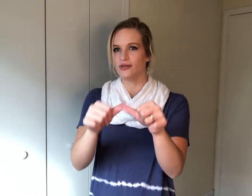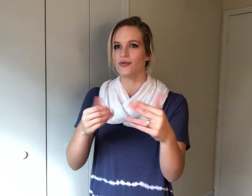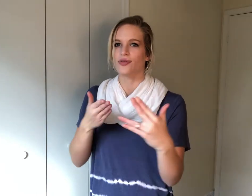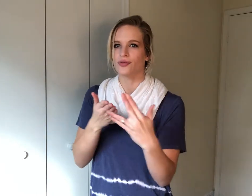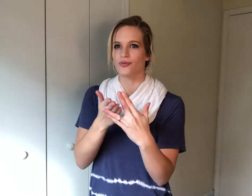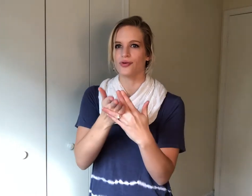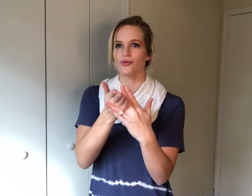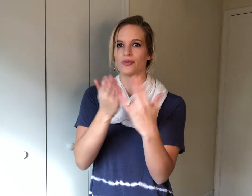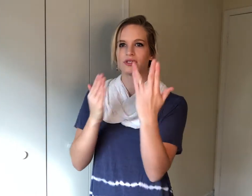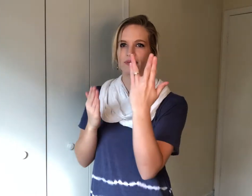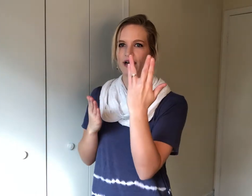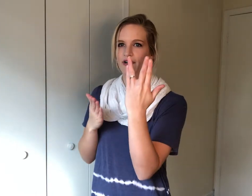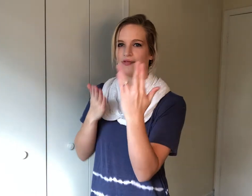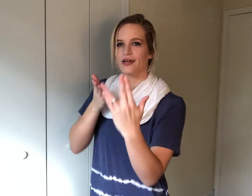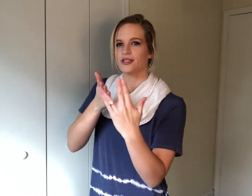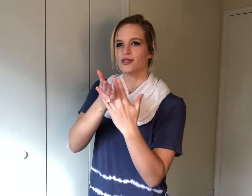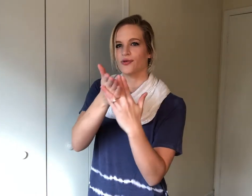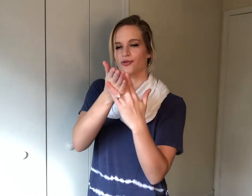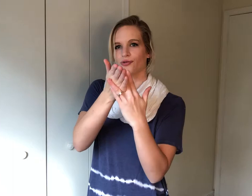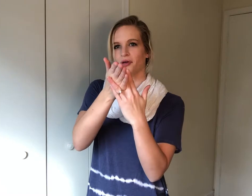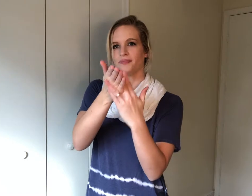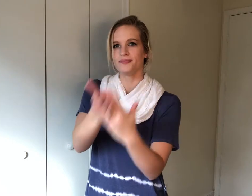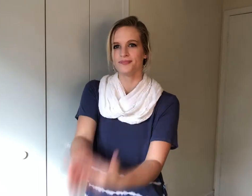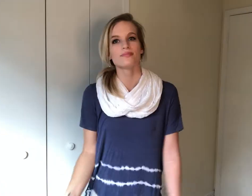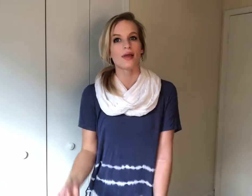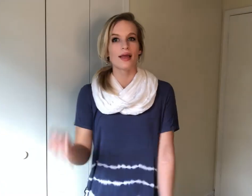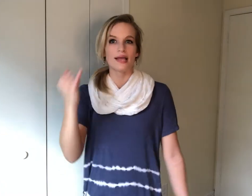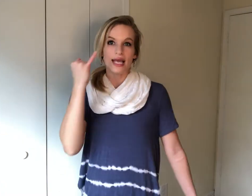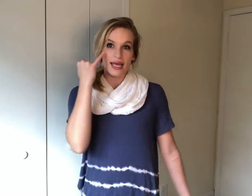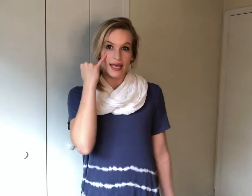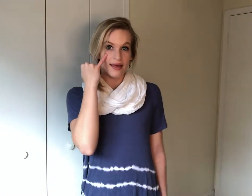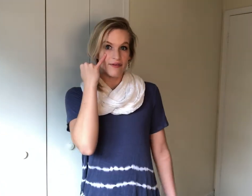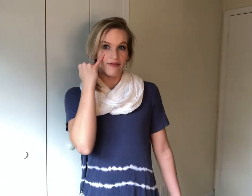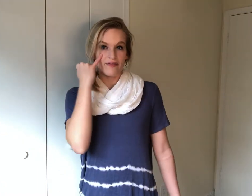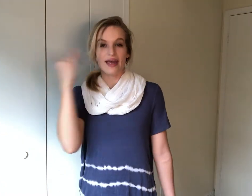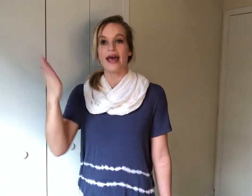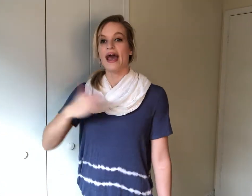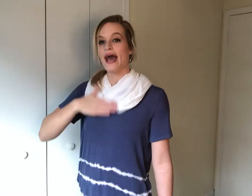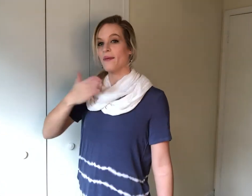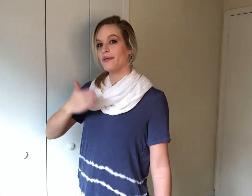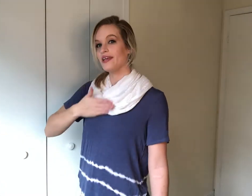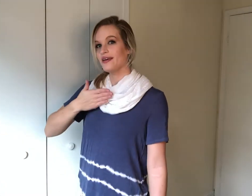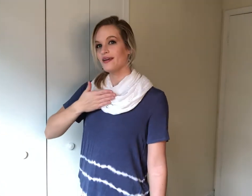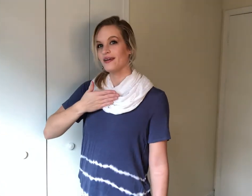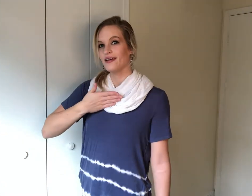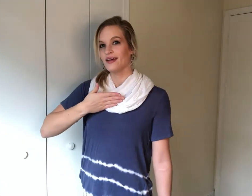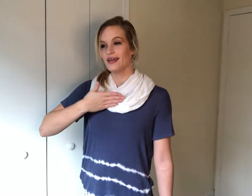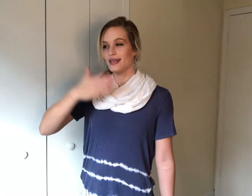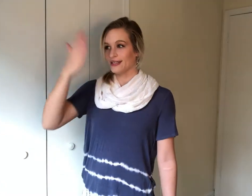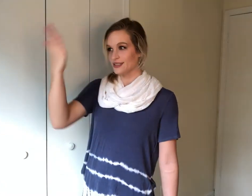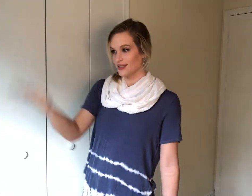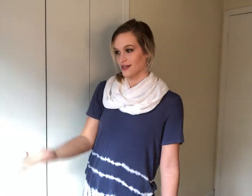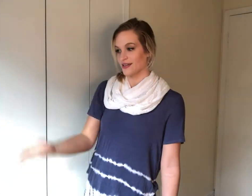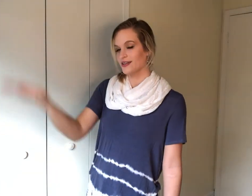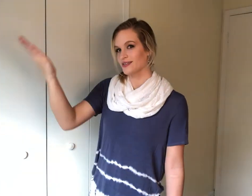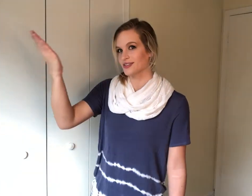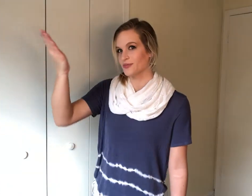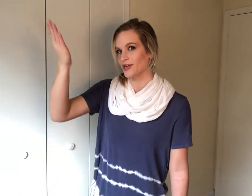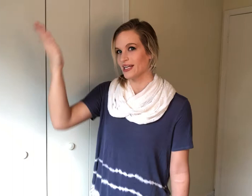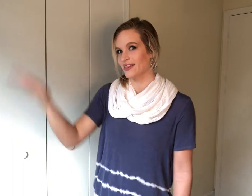through spread your fingers go through them if happy is her so point at